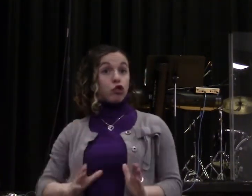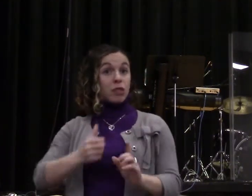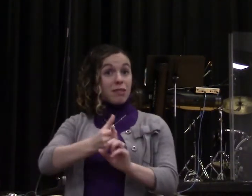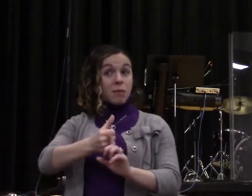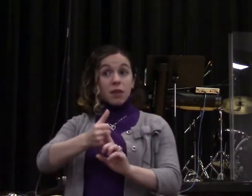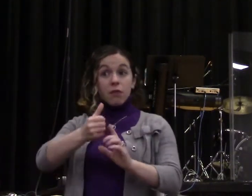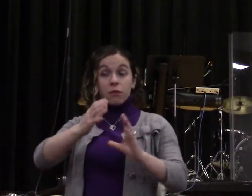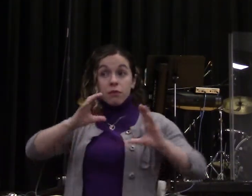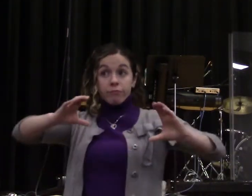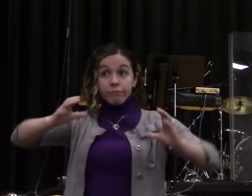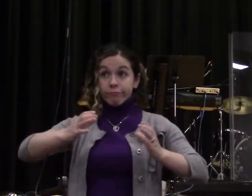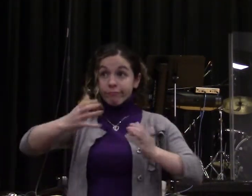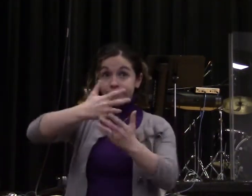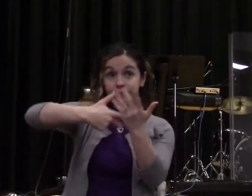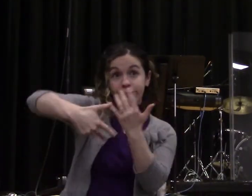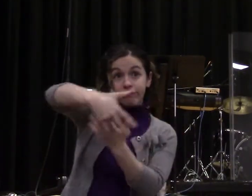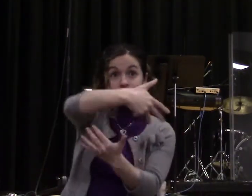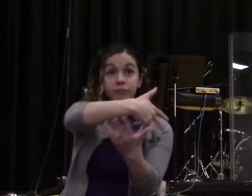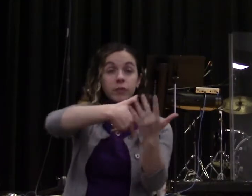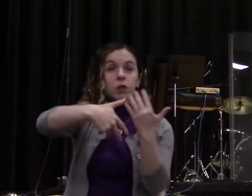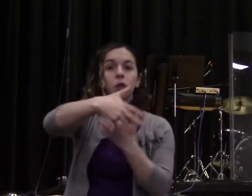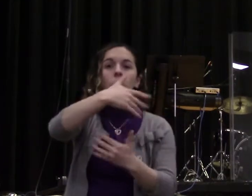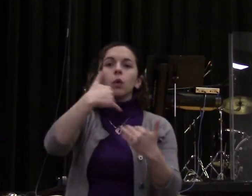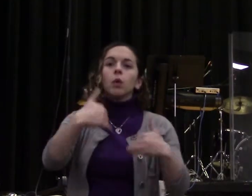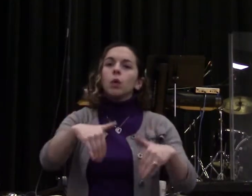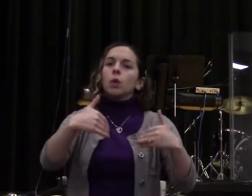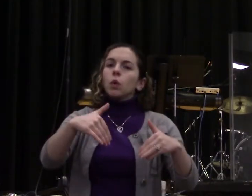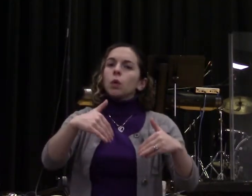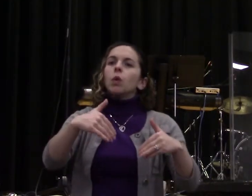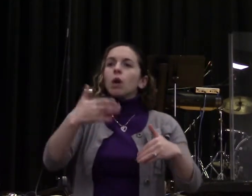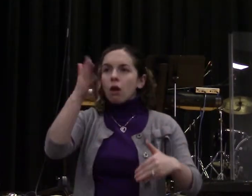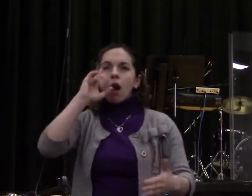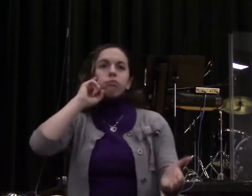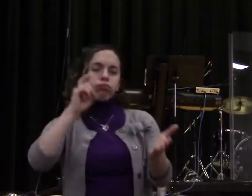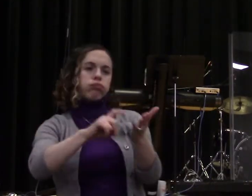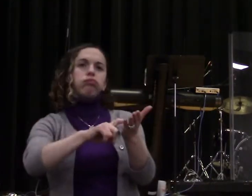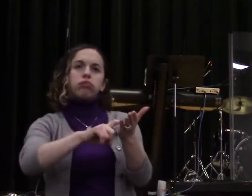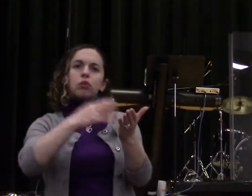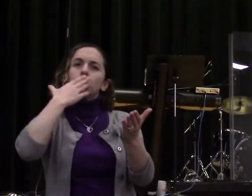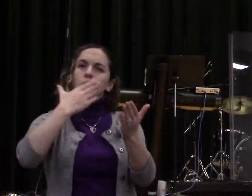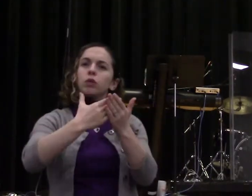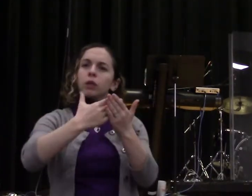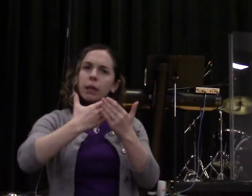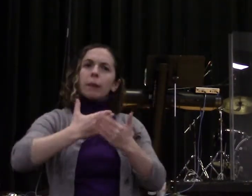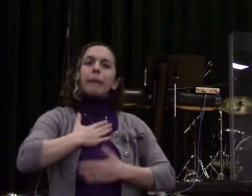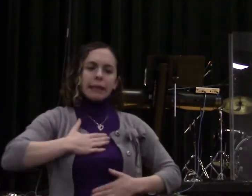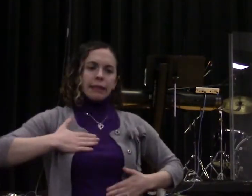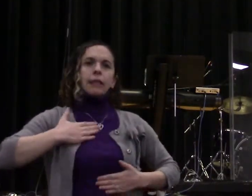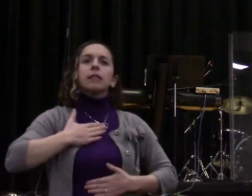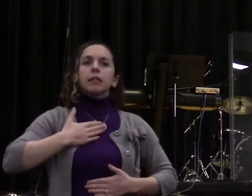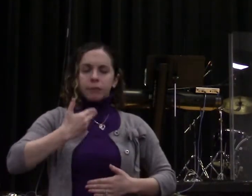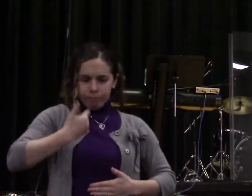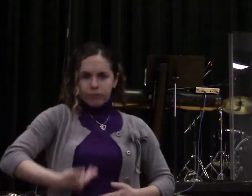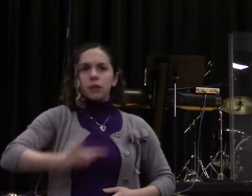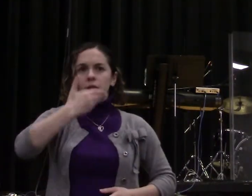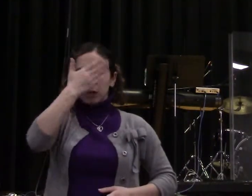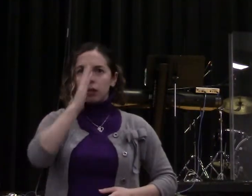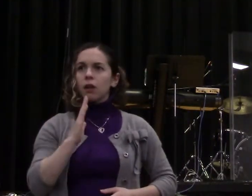dwell together in unity. It is like the precious oil upon the head coming down upon the